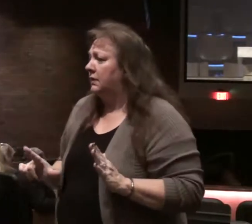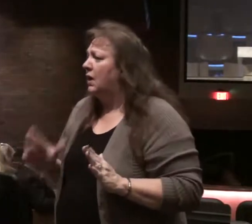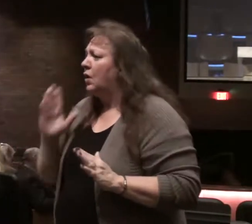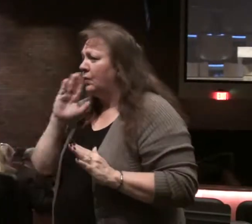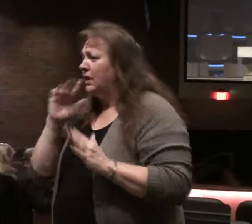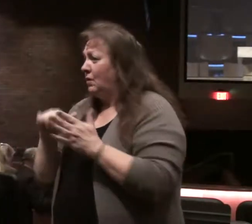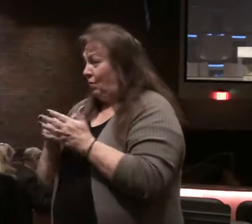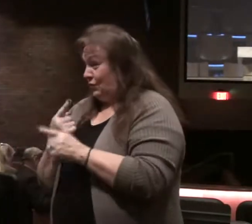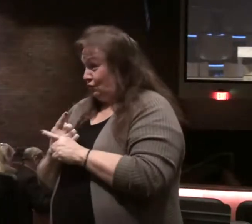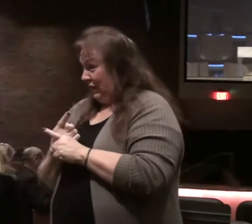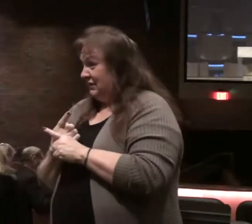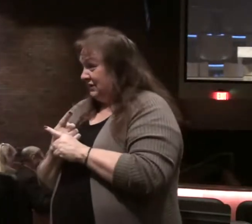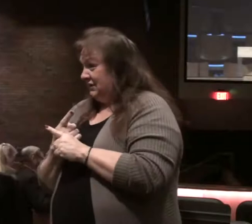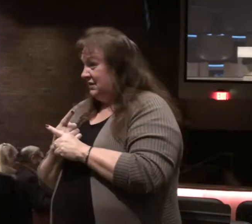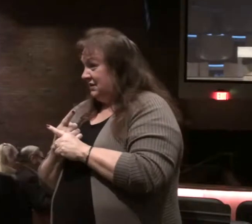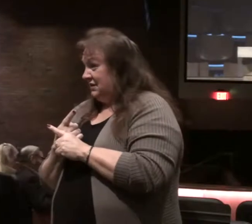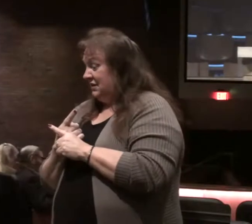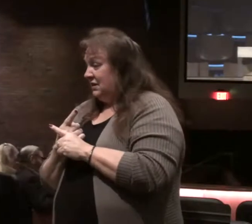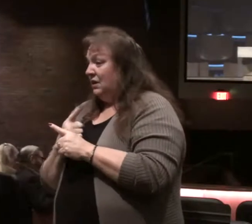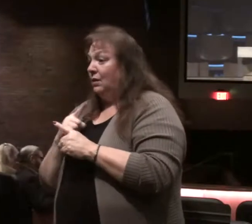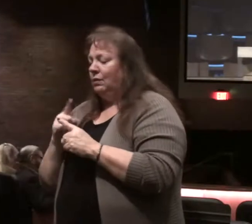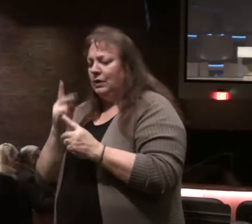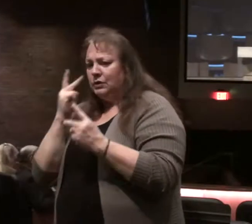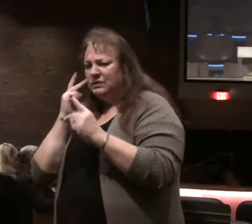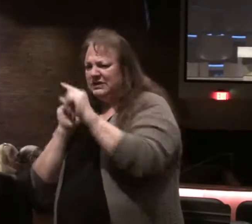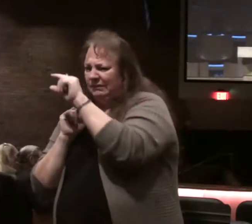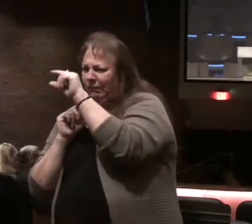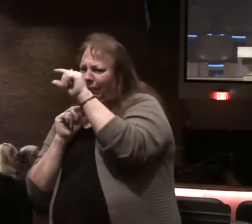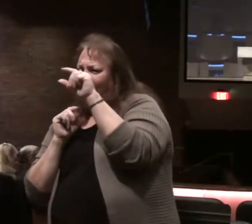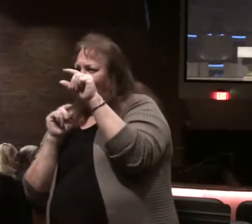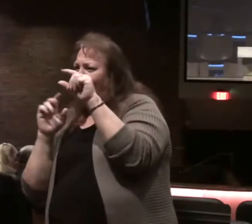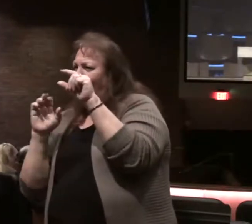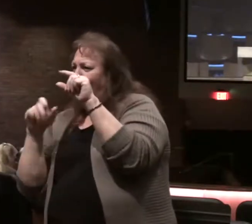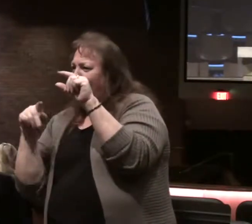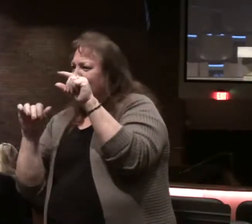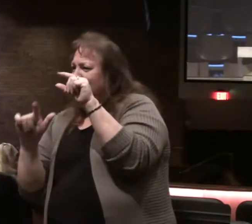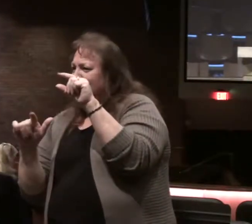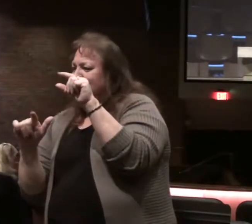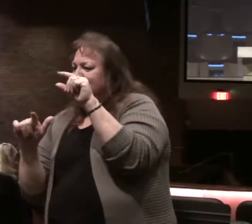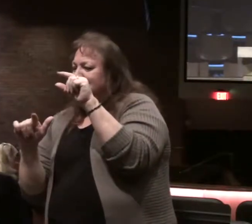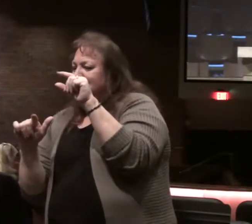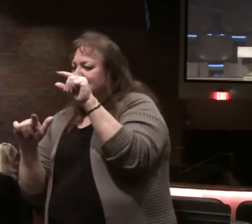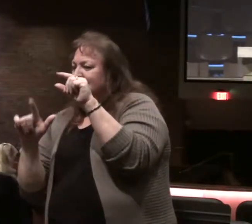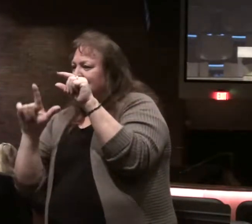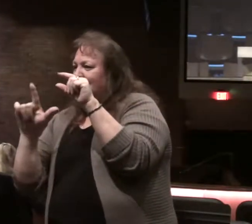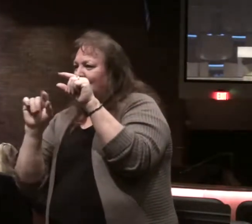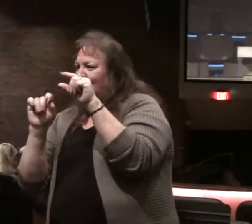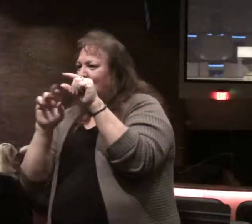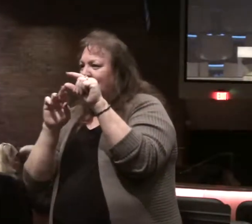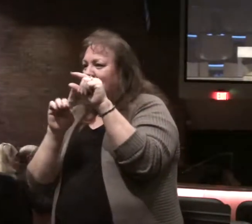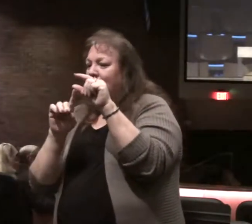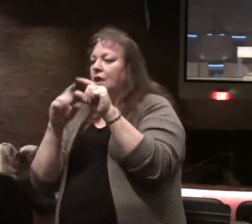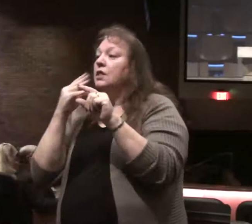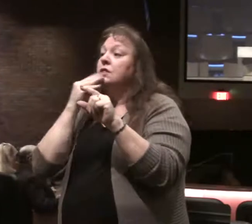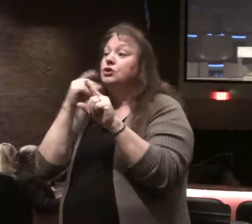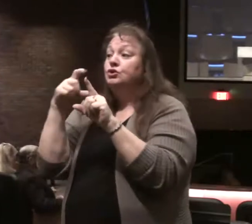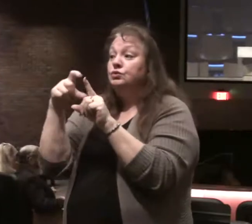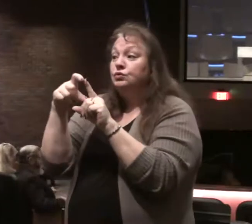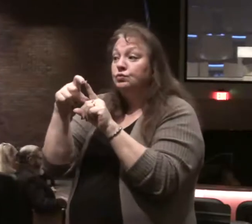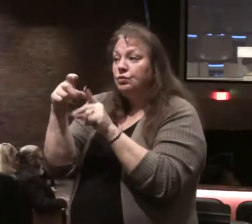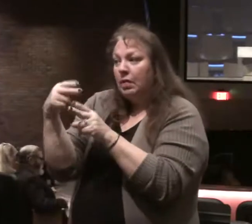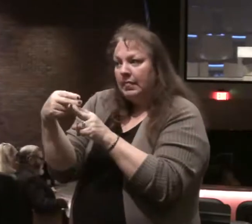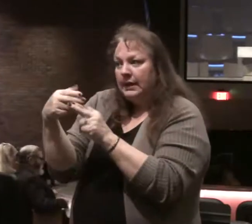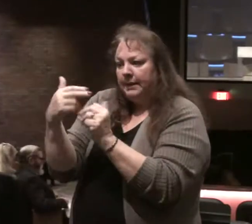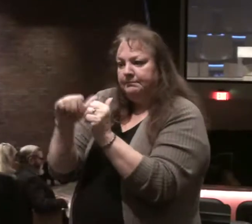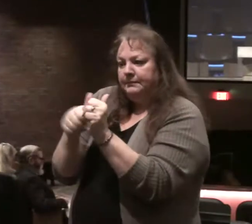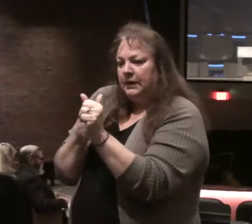going to look at this, right? When you see all capitals, L-O-R-D, all capitals, the Hebrew word or name